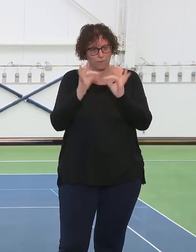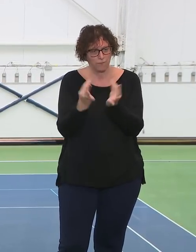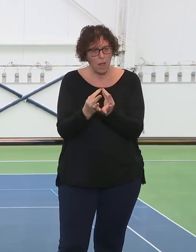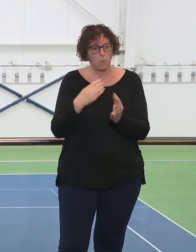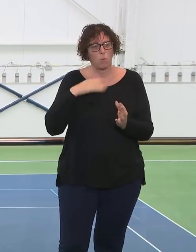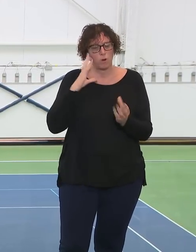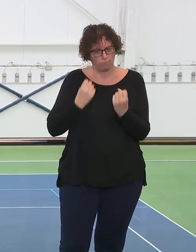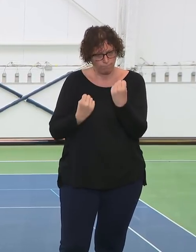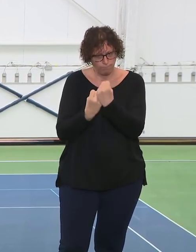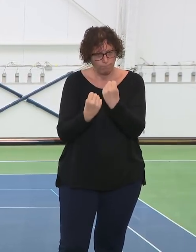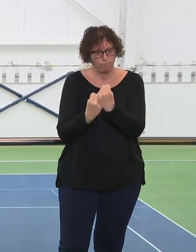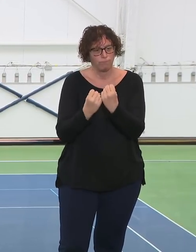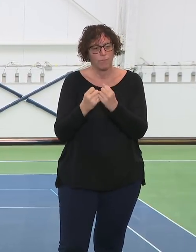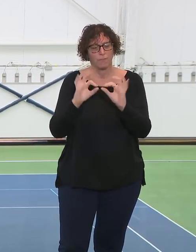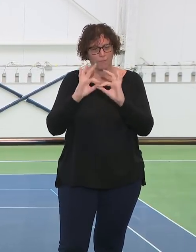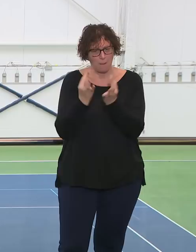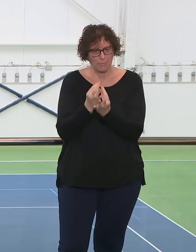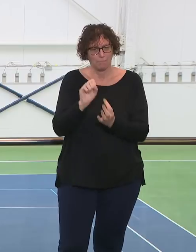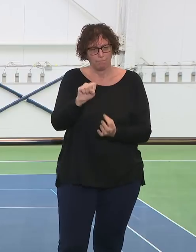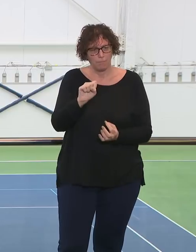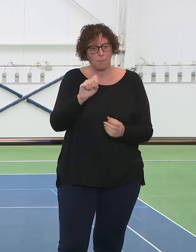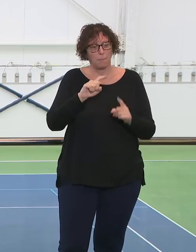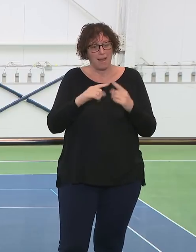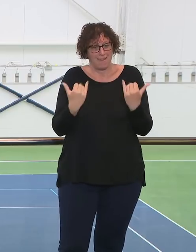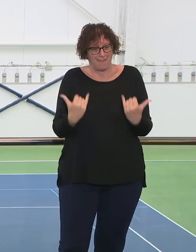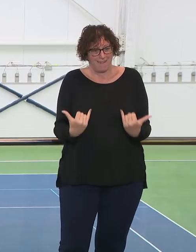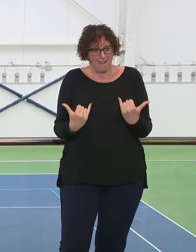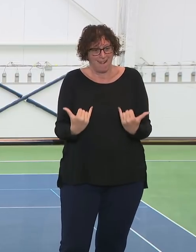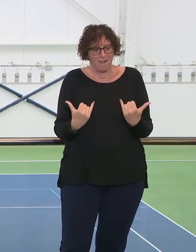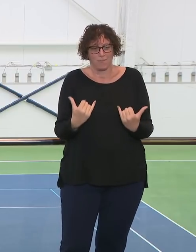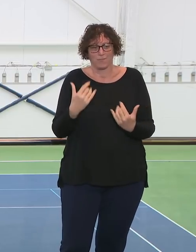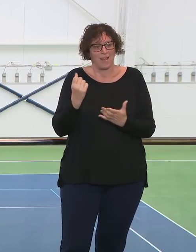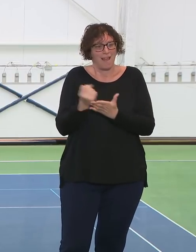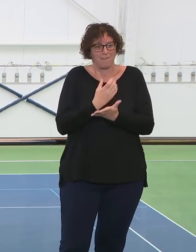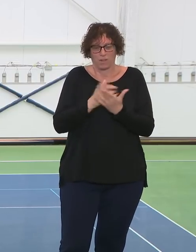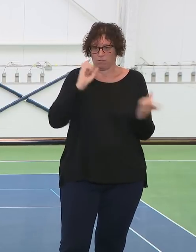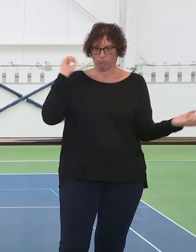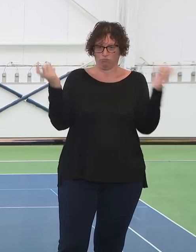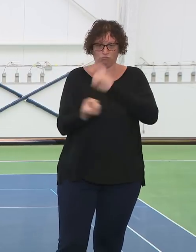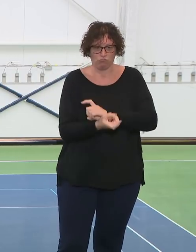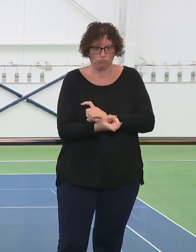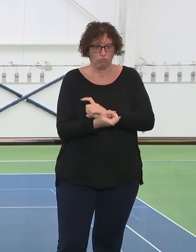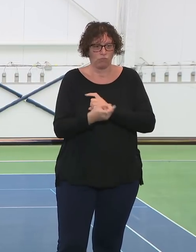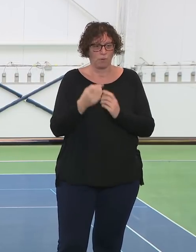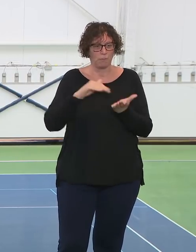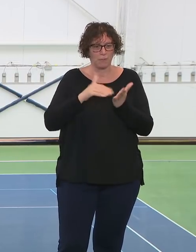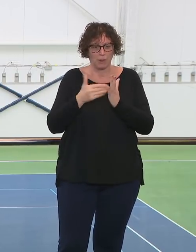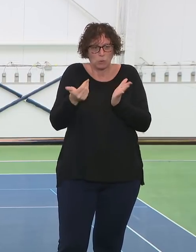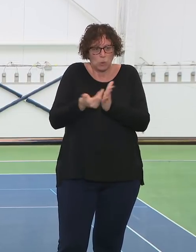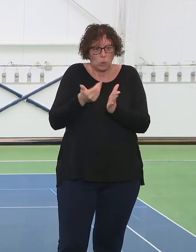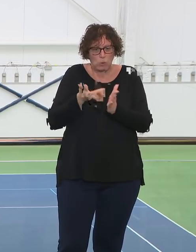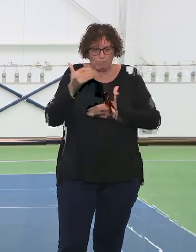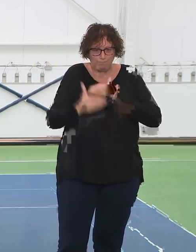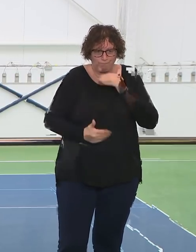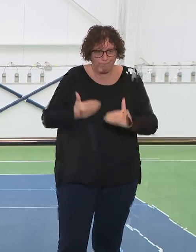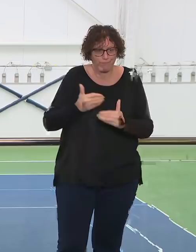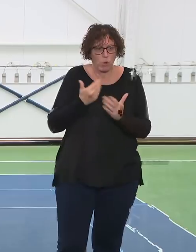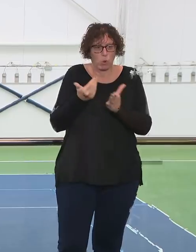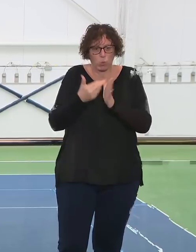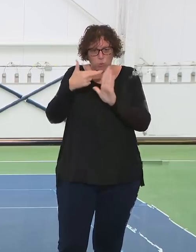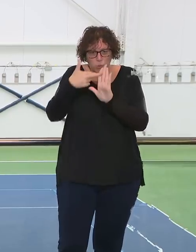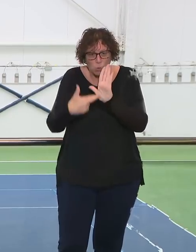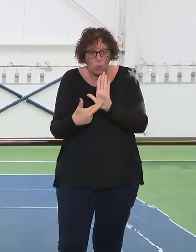And we've, you it's going to take a little time to get it right, but what I can assure you is God forbid someone loses a loved one.